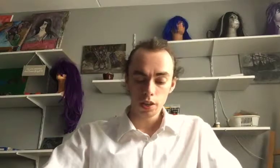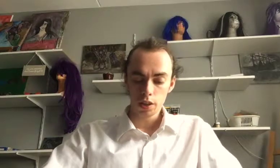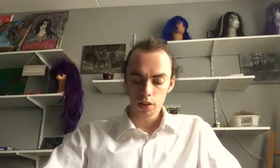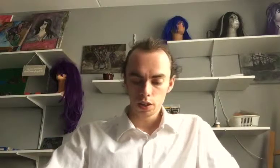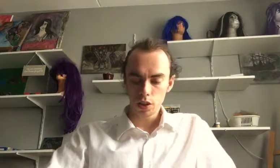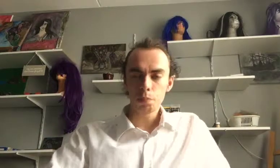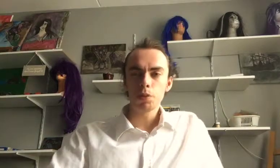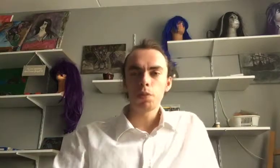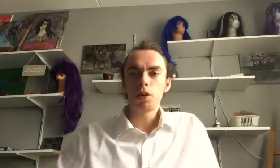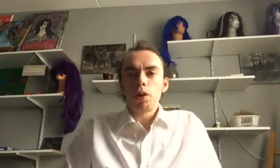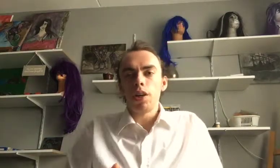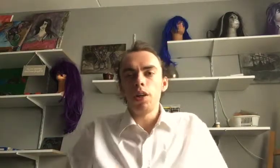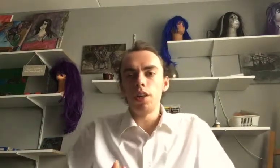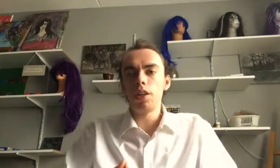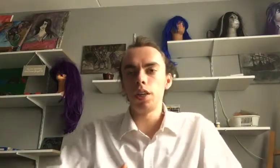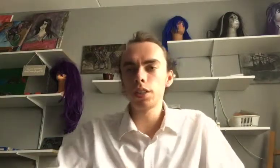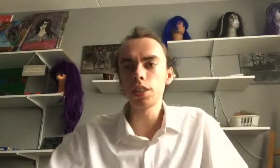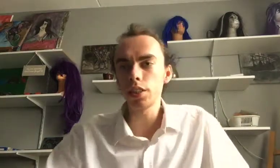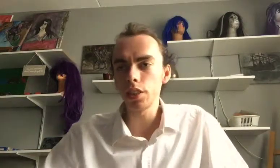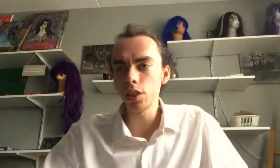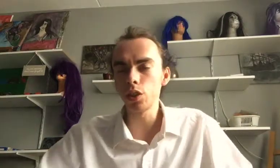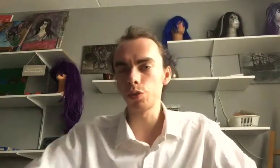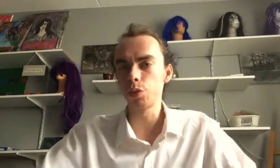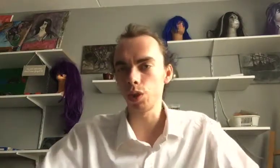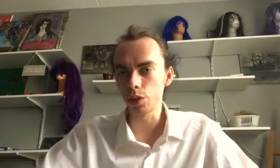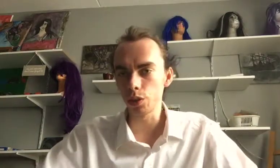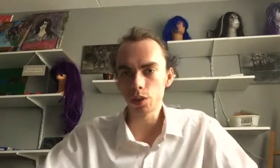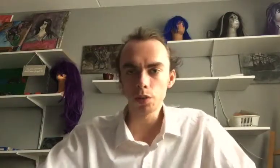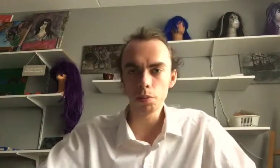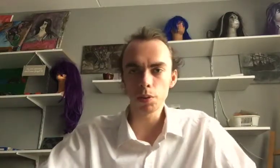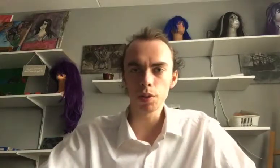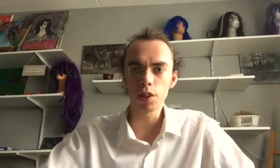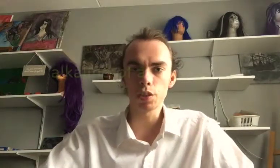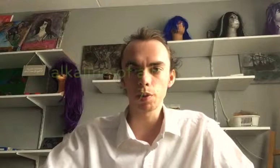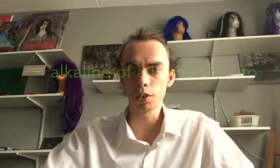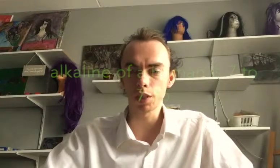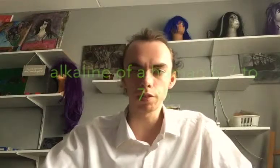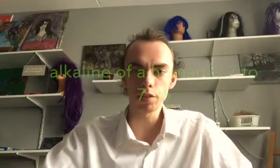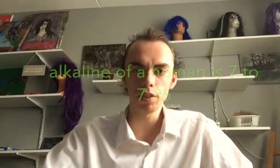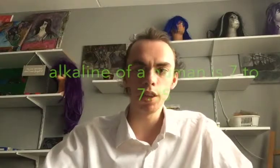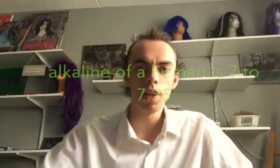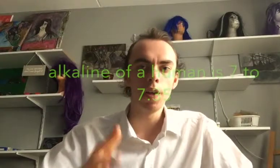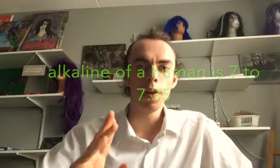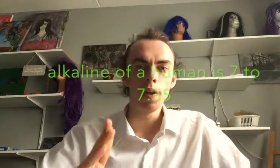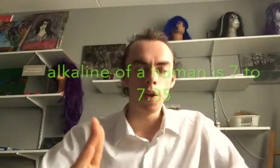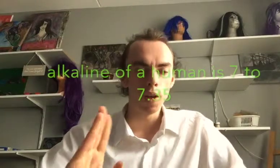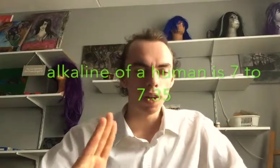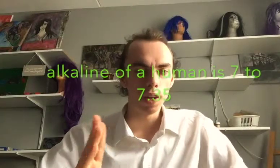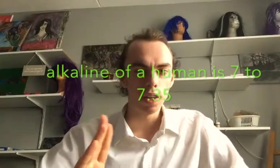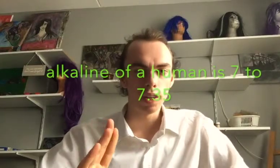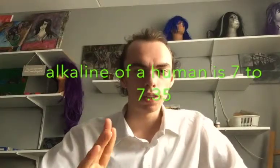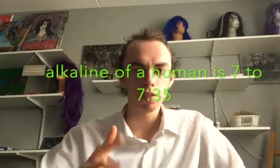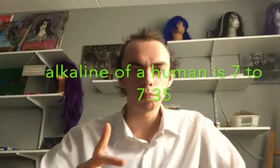The optimal acidity of one human body is around 7, 7